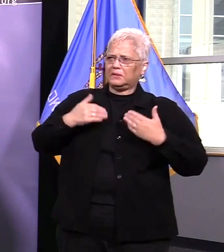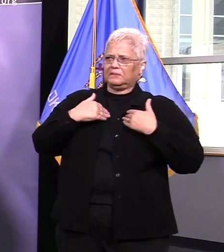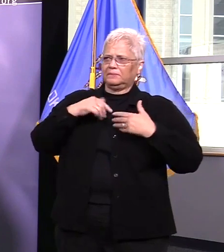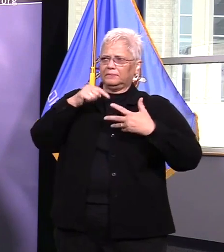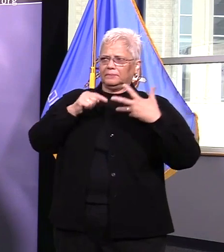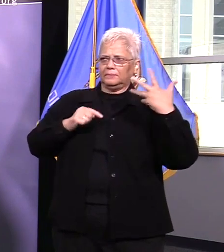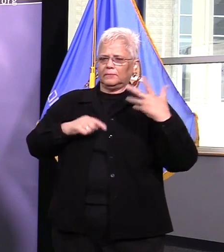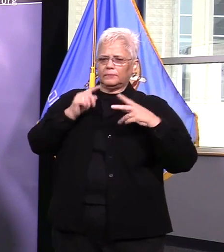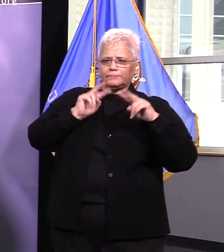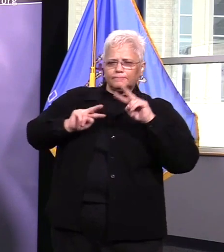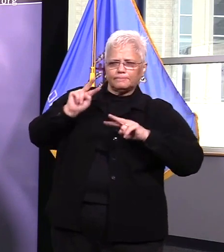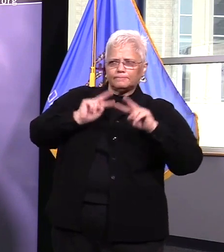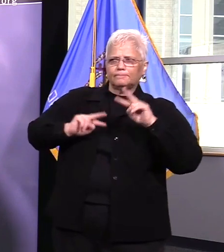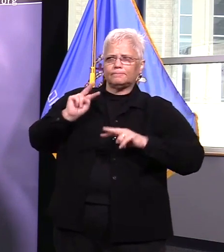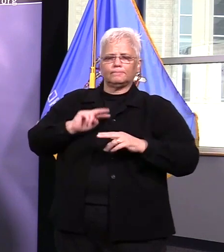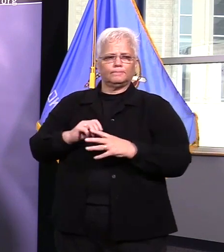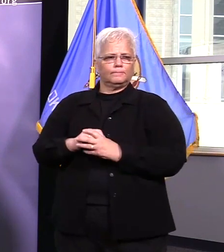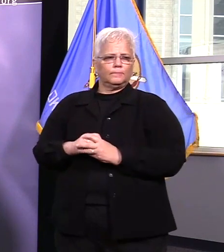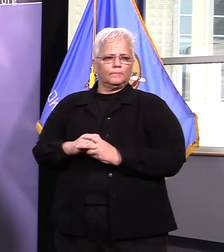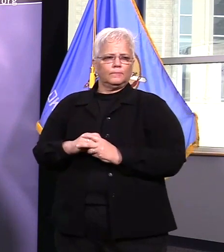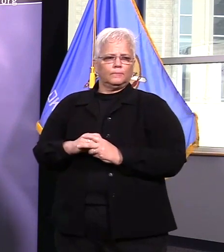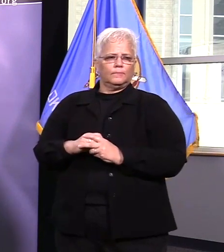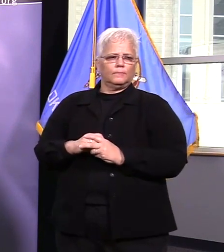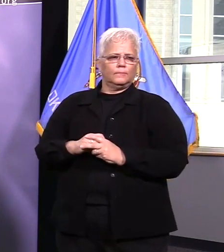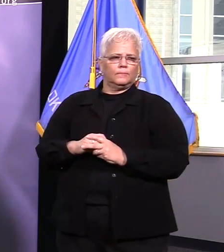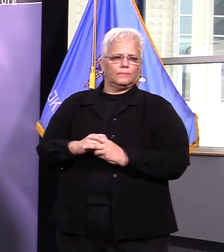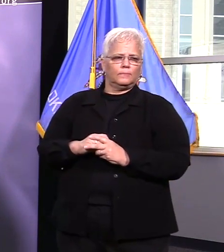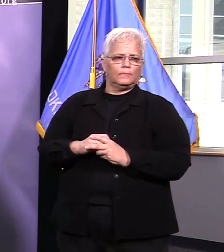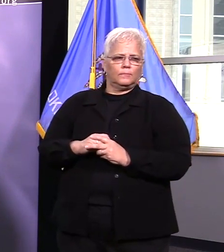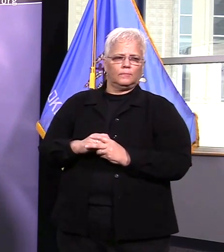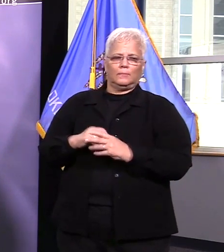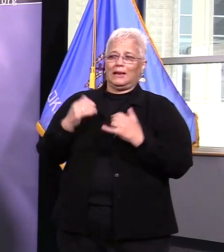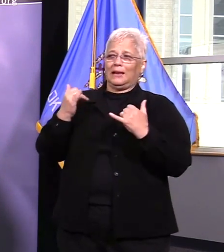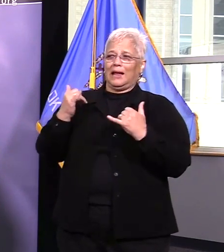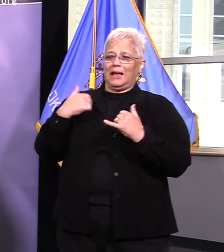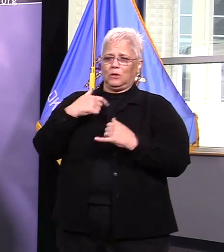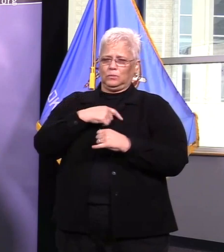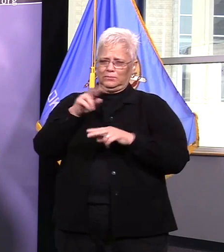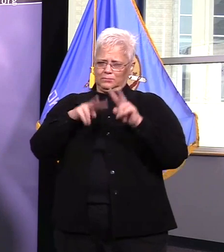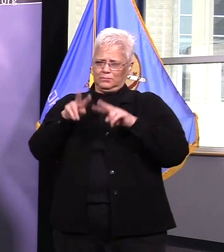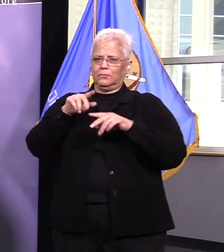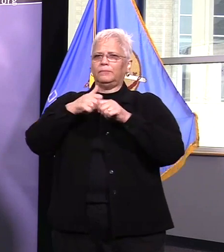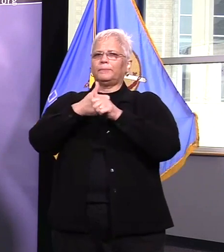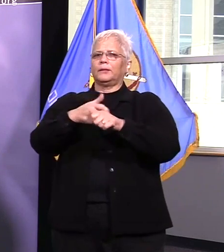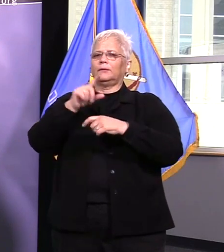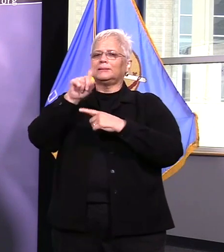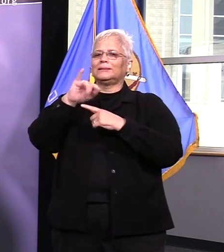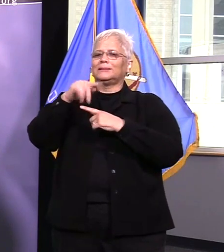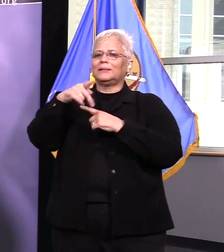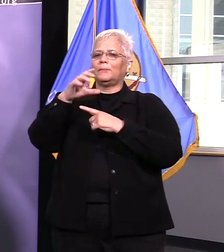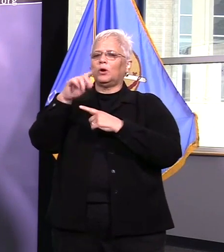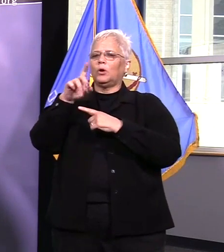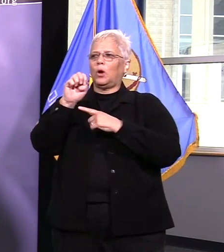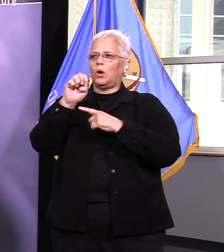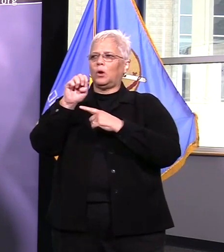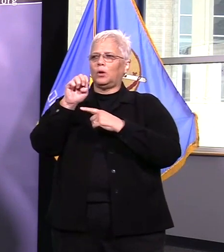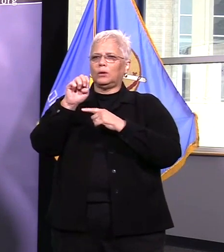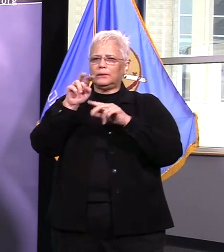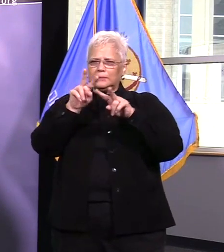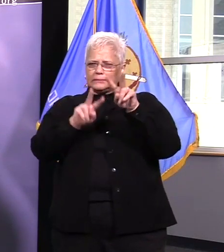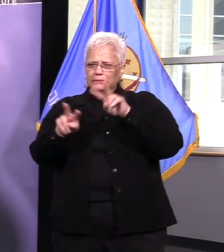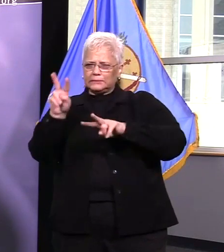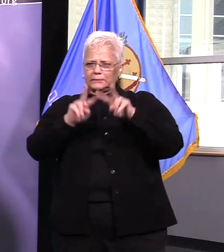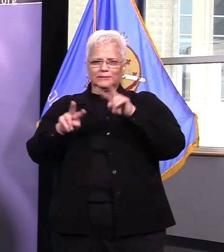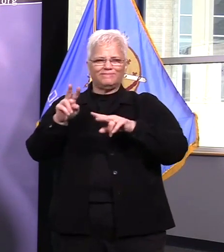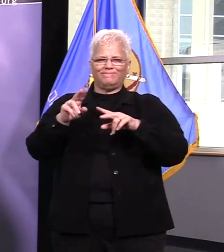there's a possibility that an individual could be identified so we keep our reports at the county level we do have that information about